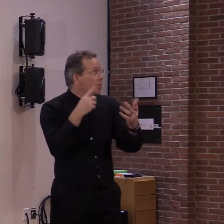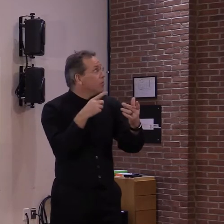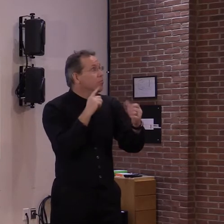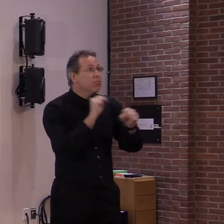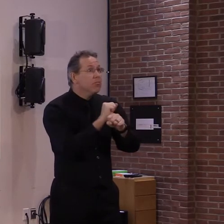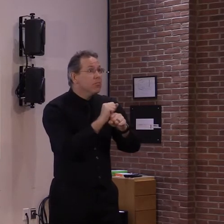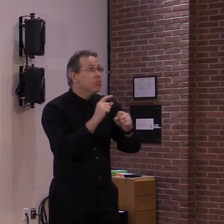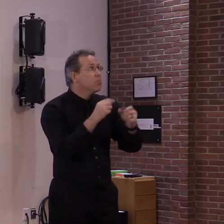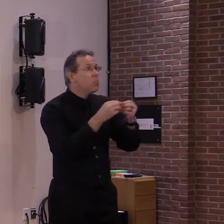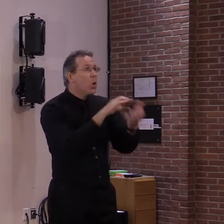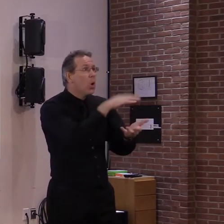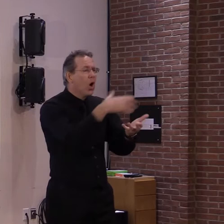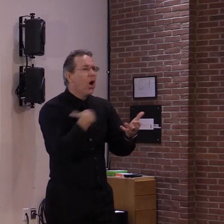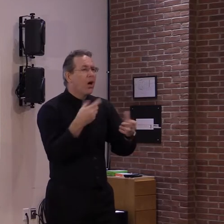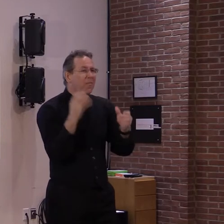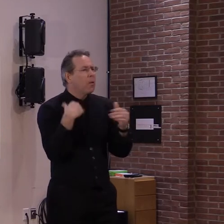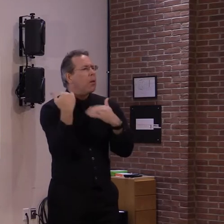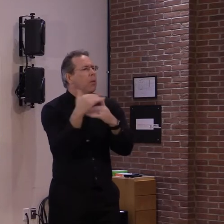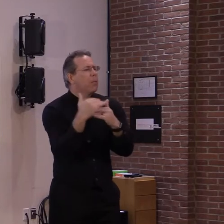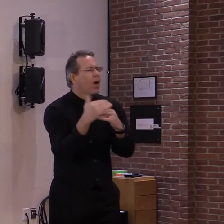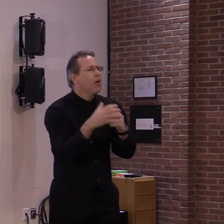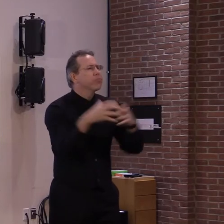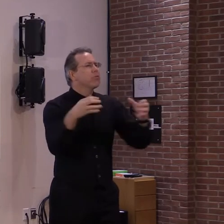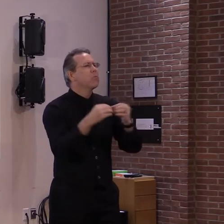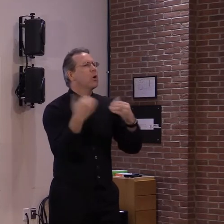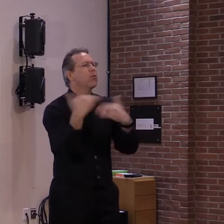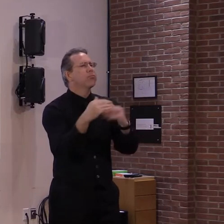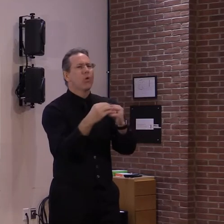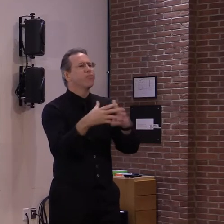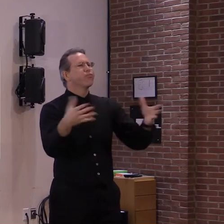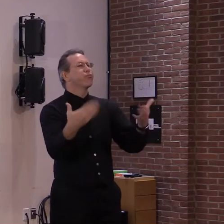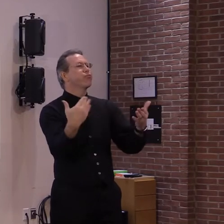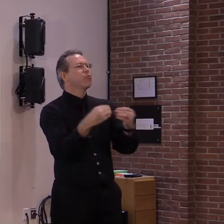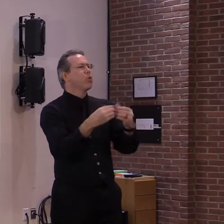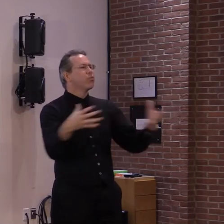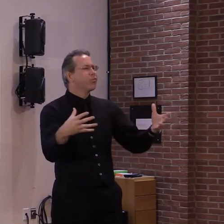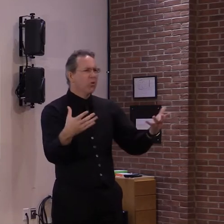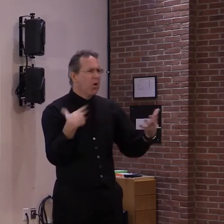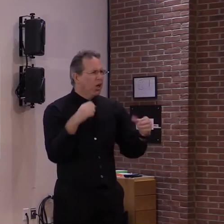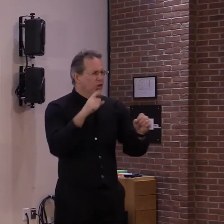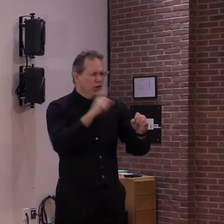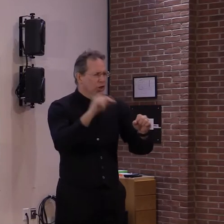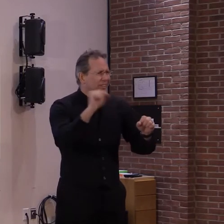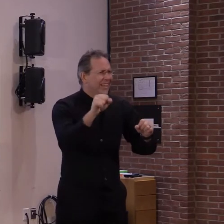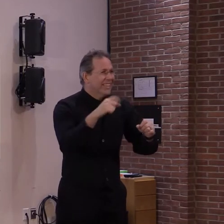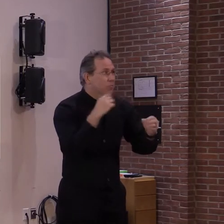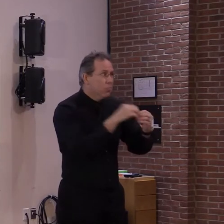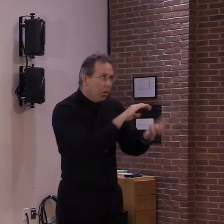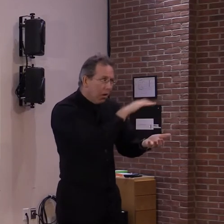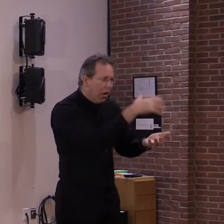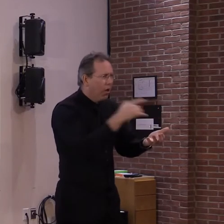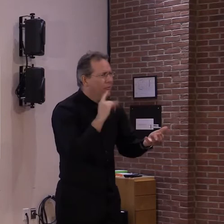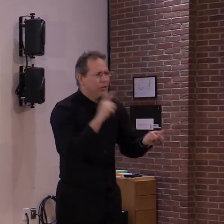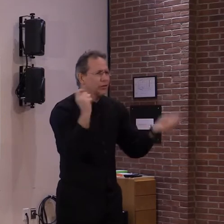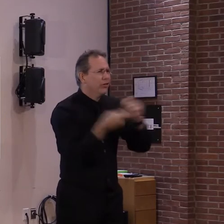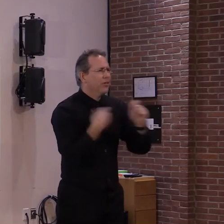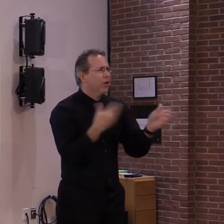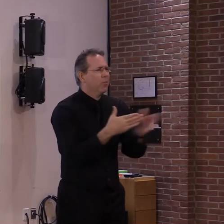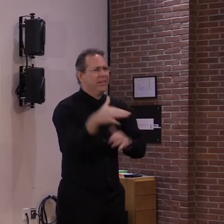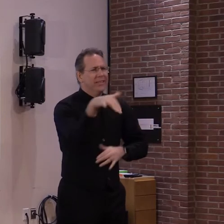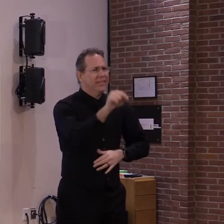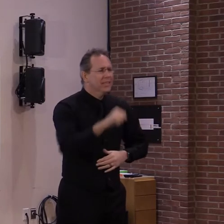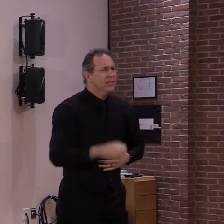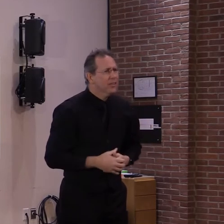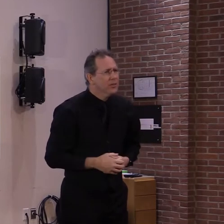be coming, either through a new vaccine that's approved or more vaccine coming through the existing